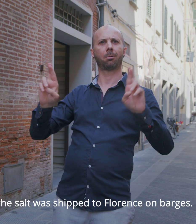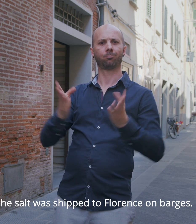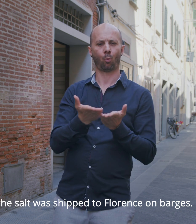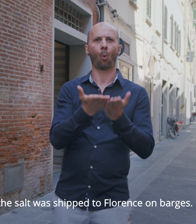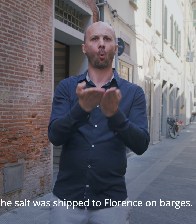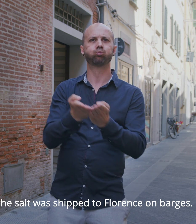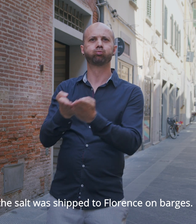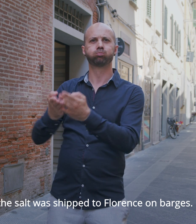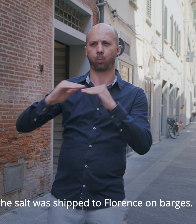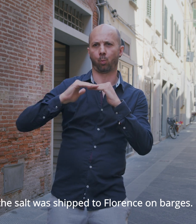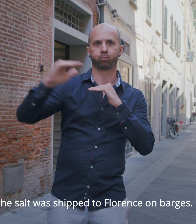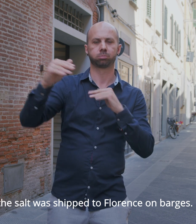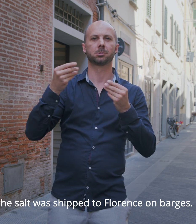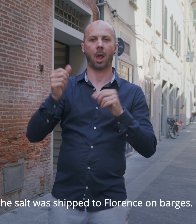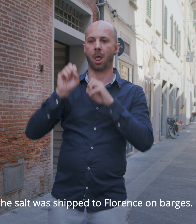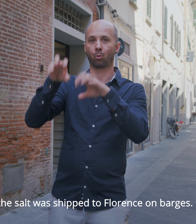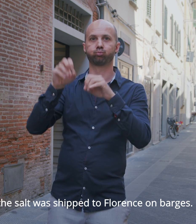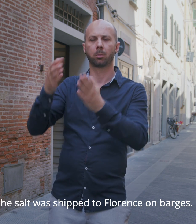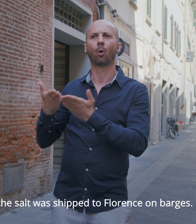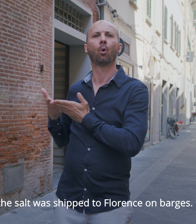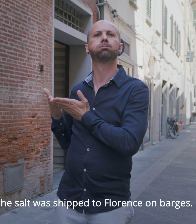There, the salt was shipped to Florence on barges.